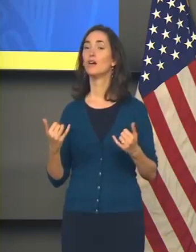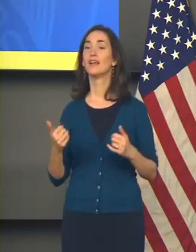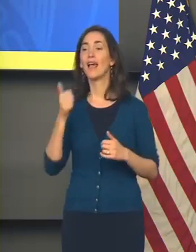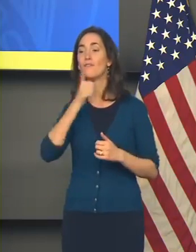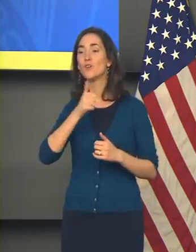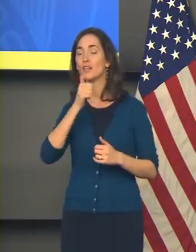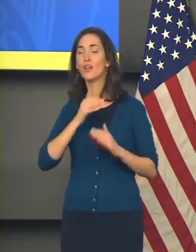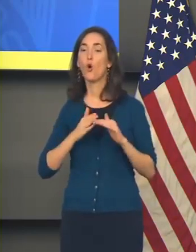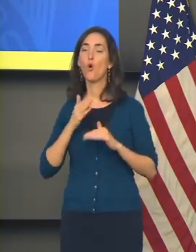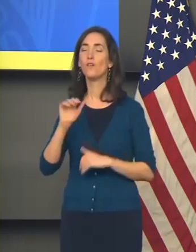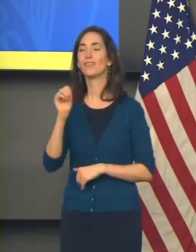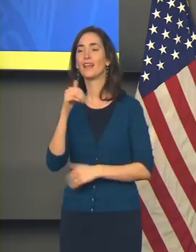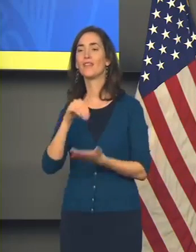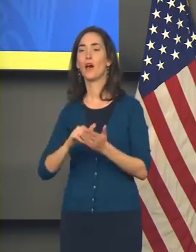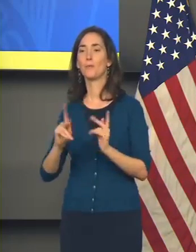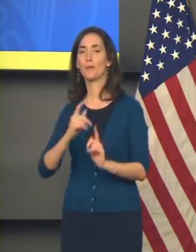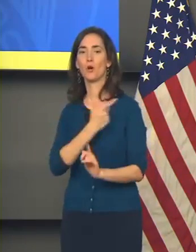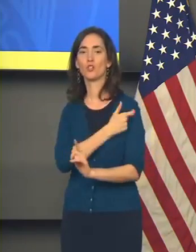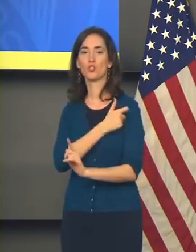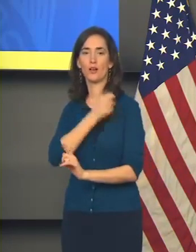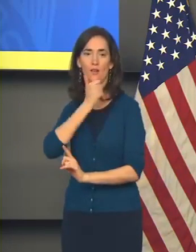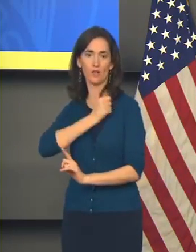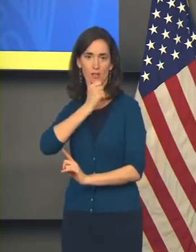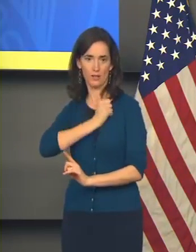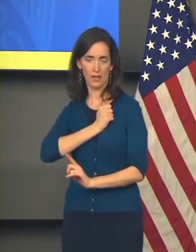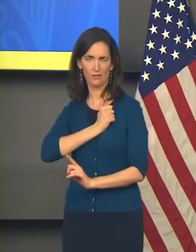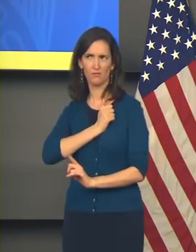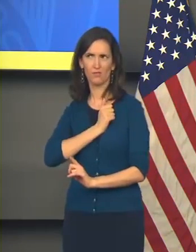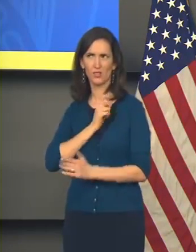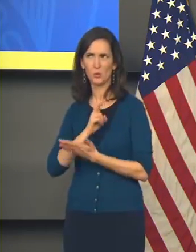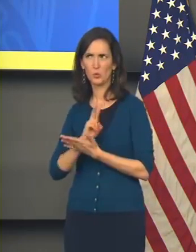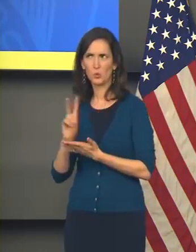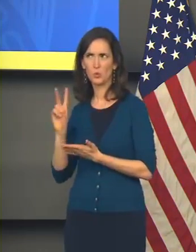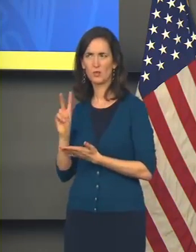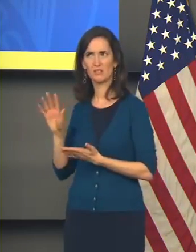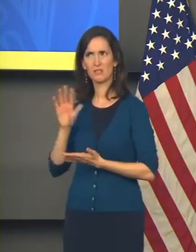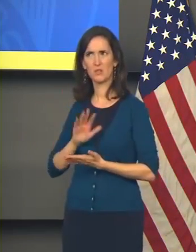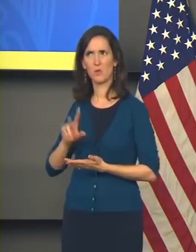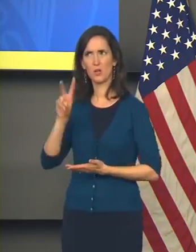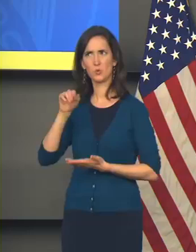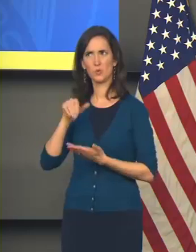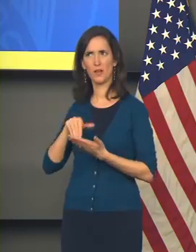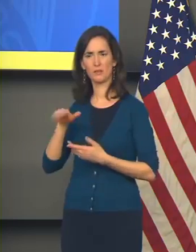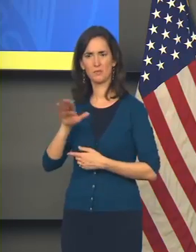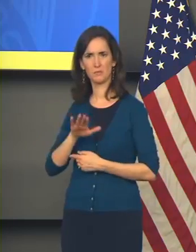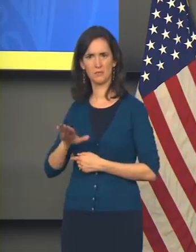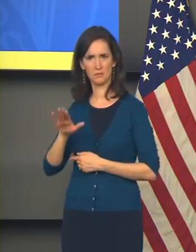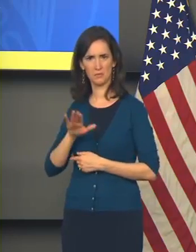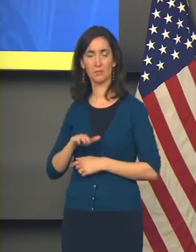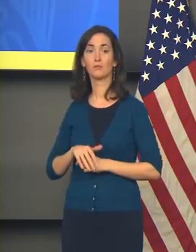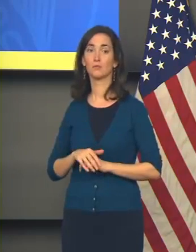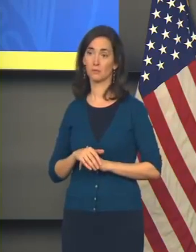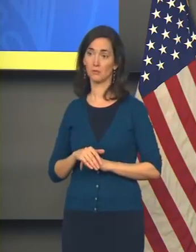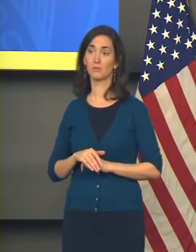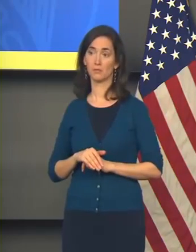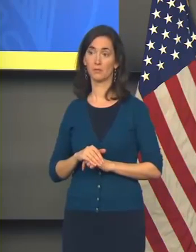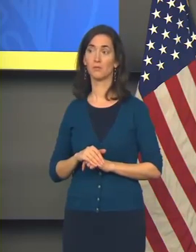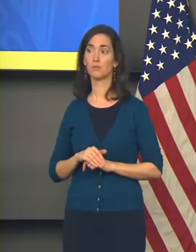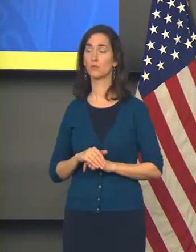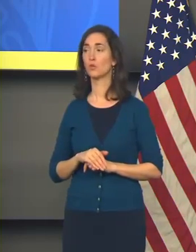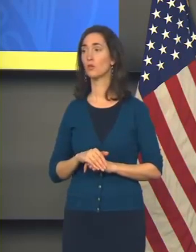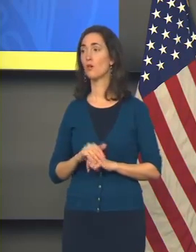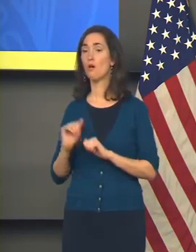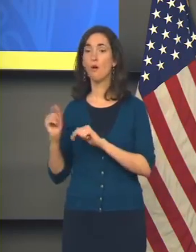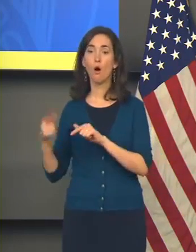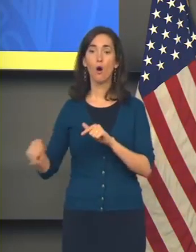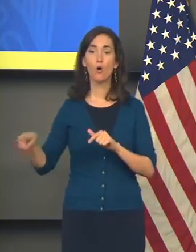shots a day. Just a couple of weeks ago, that was down around 2000. So I want to thank